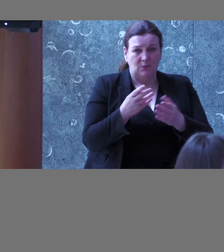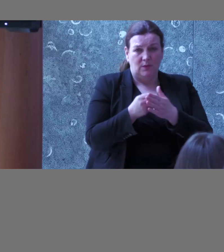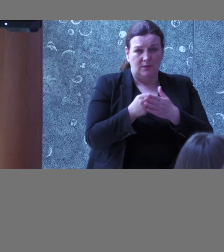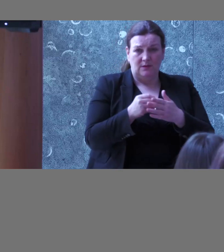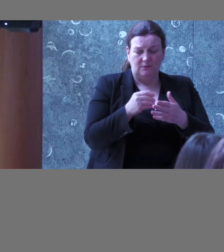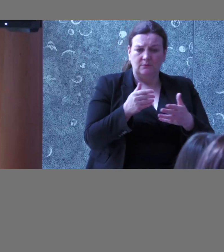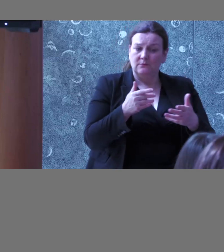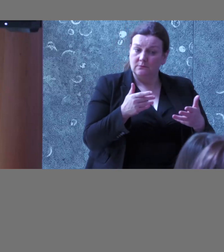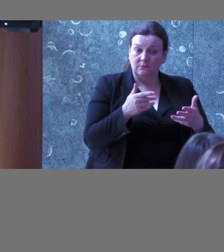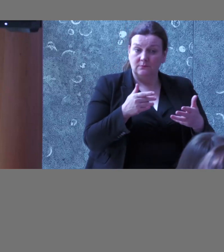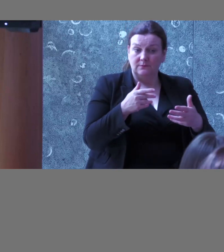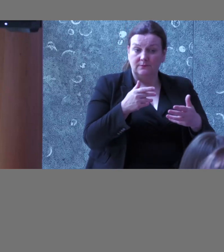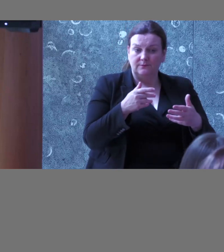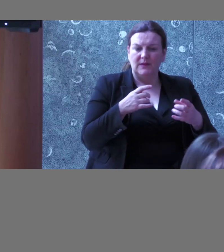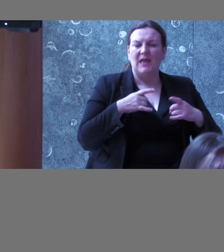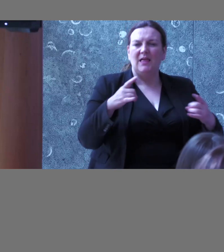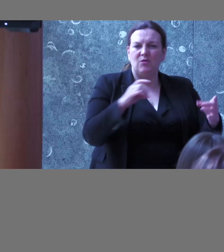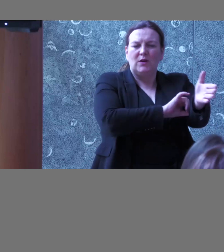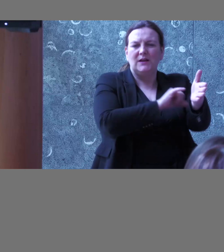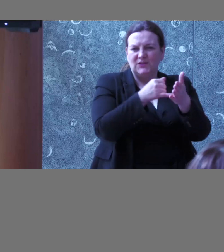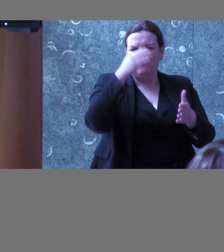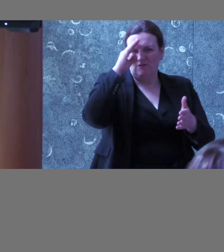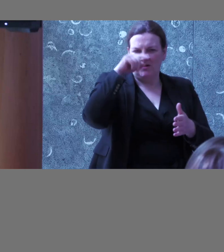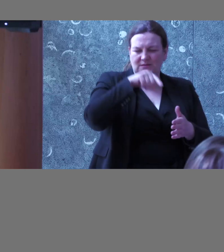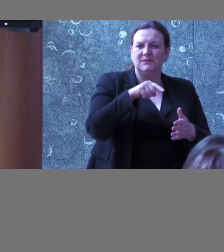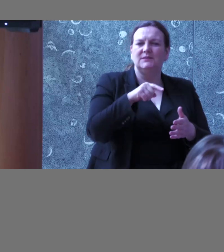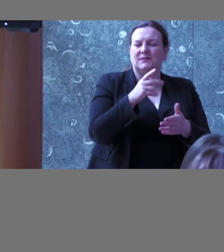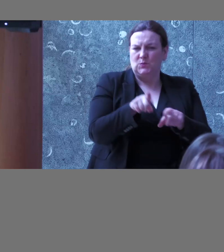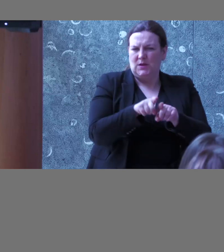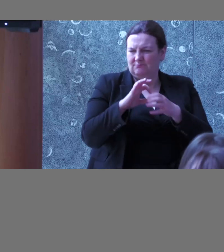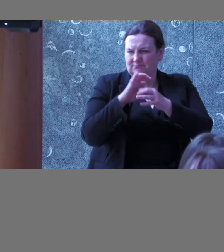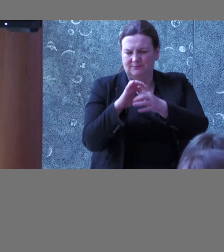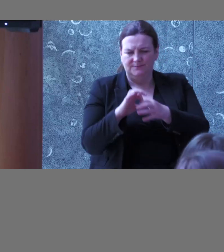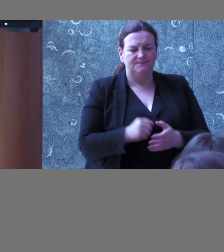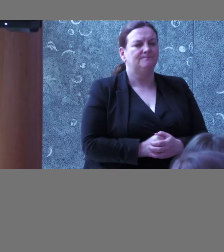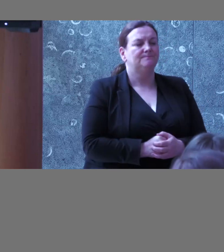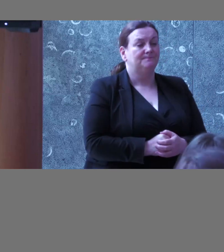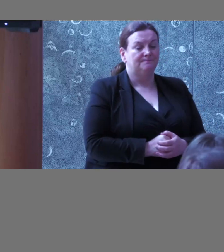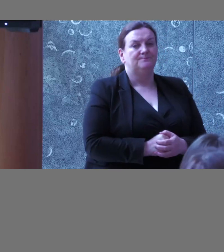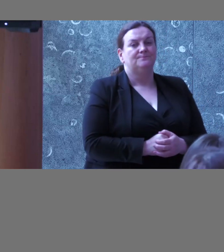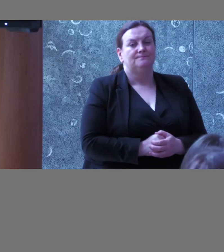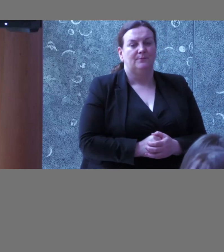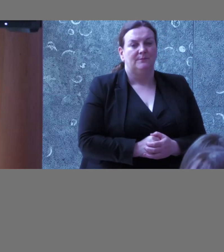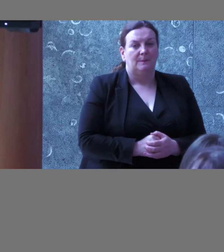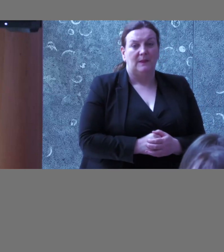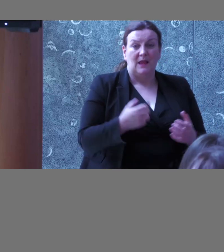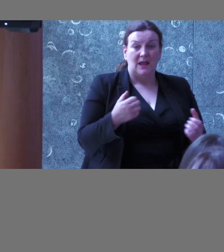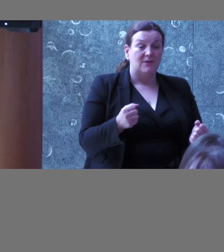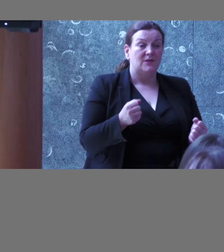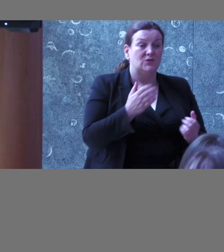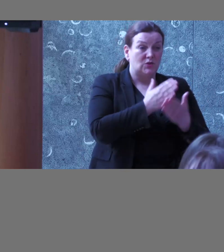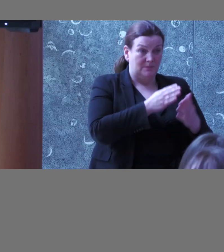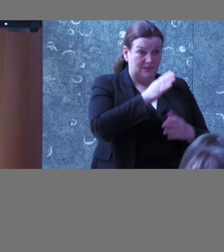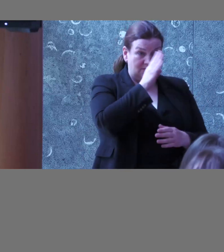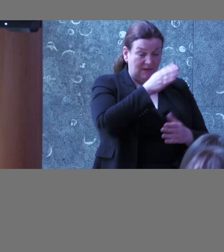we carry out, you know, indirect, indirect and direct user engagement, so the indirect might be